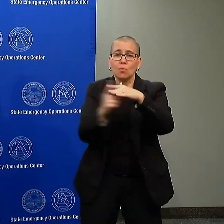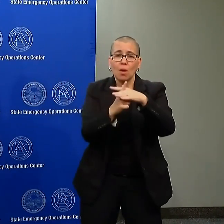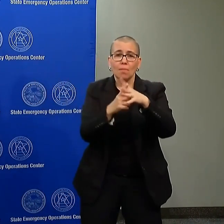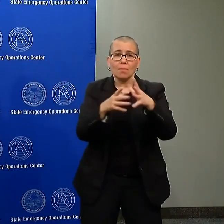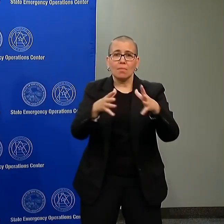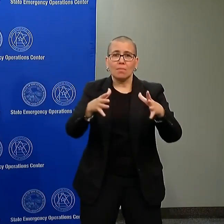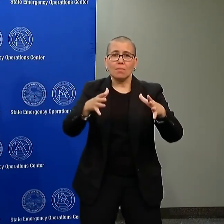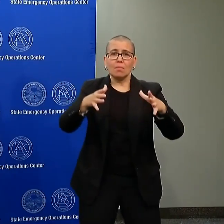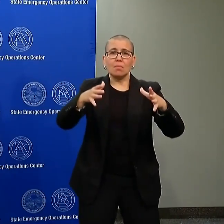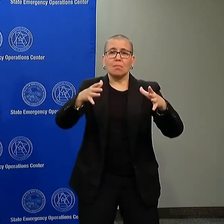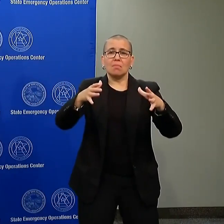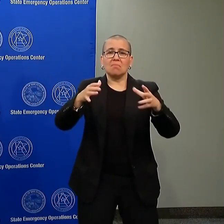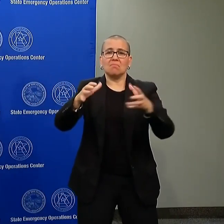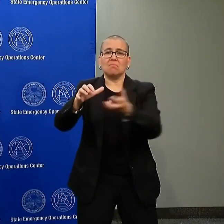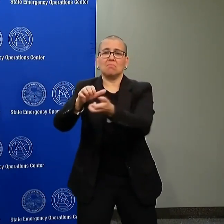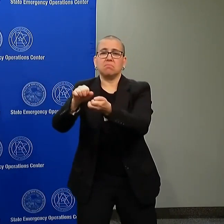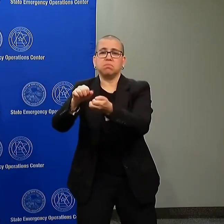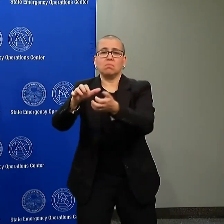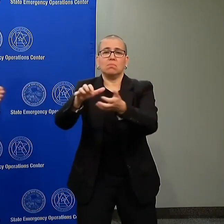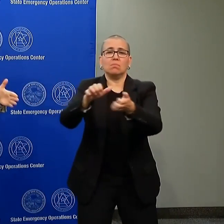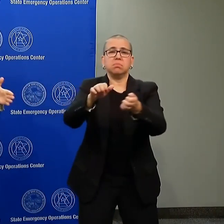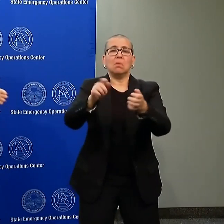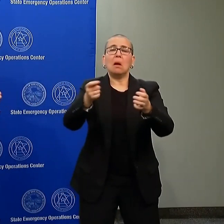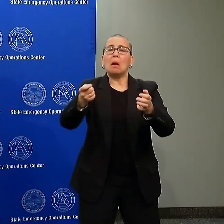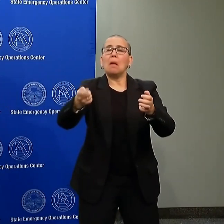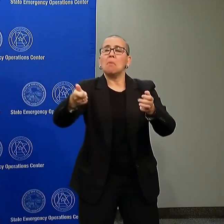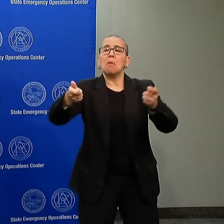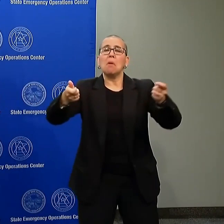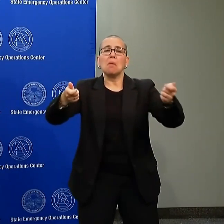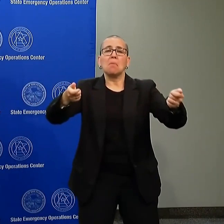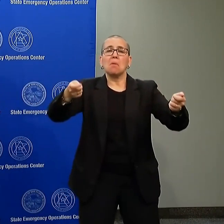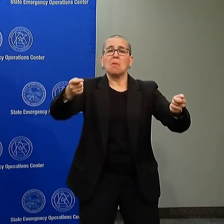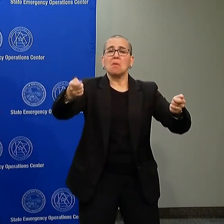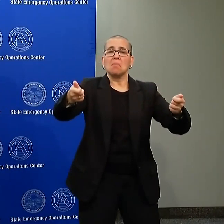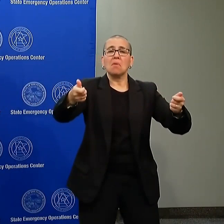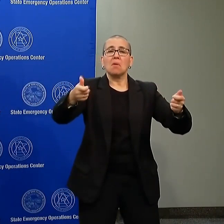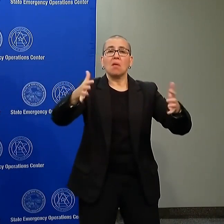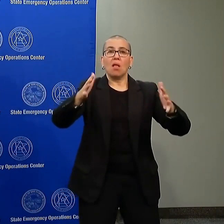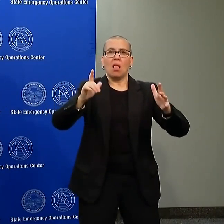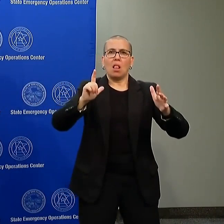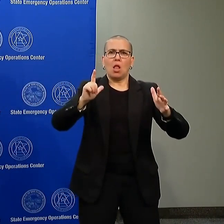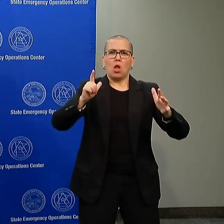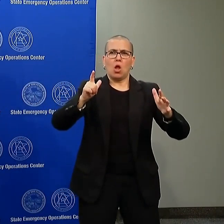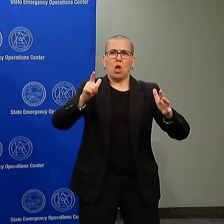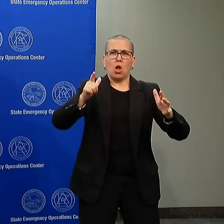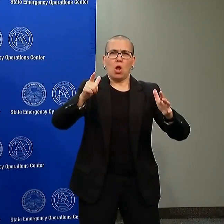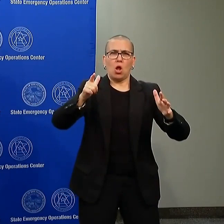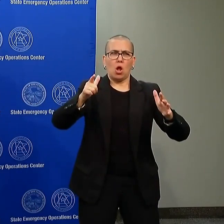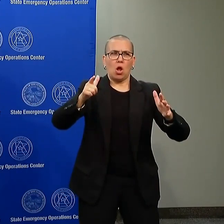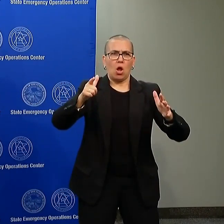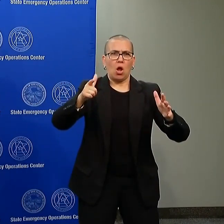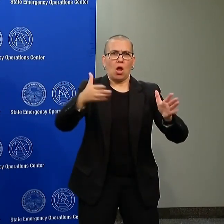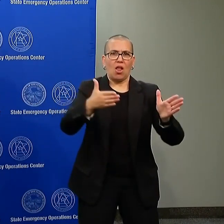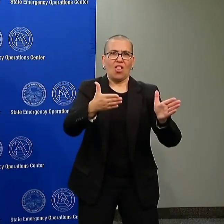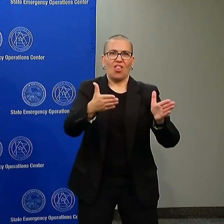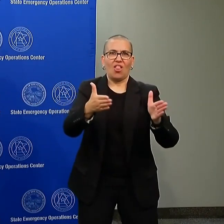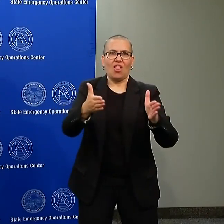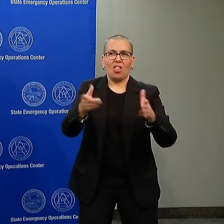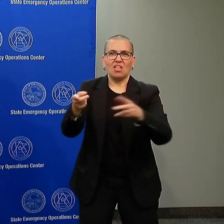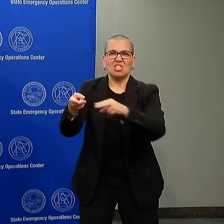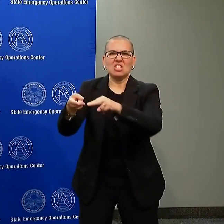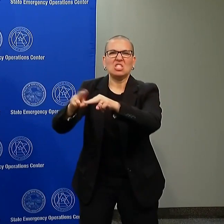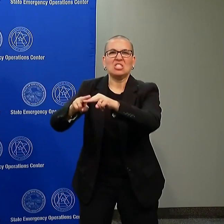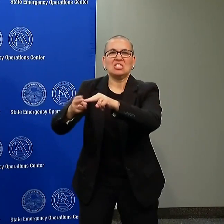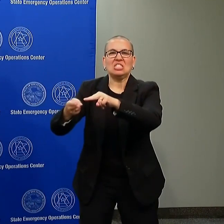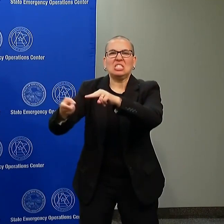intentional disturbance. Gradually that shift was made and we saw more and more people coming